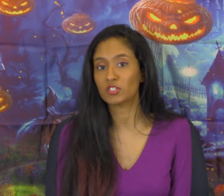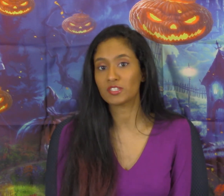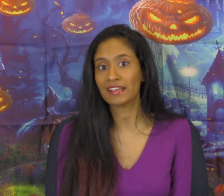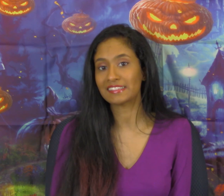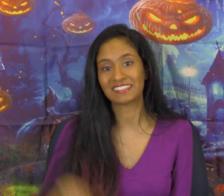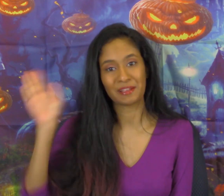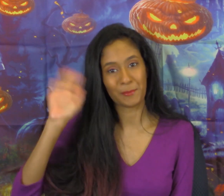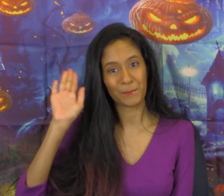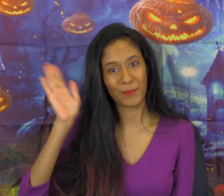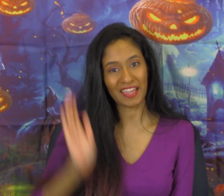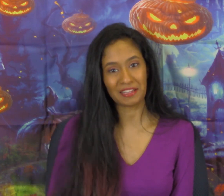signs. Bye! Bye!